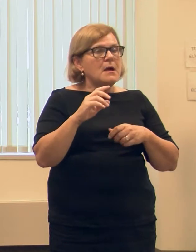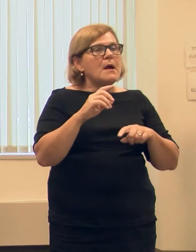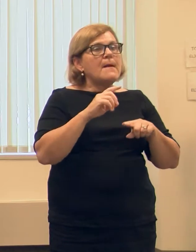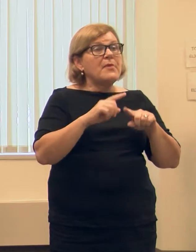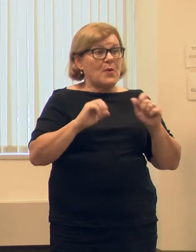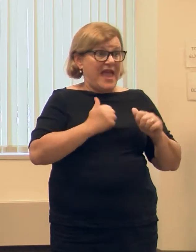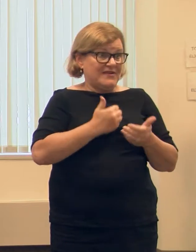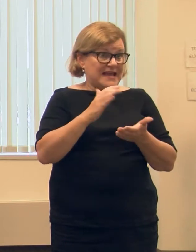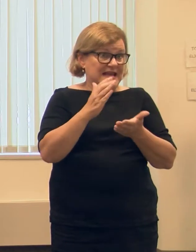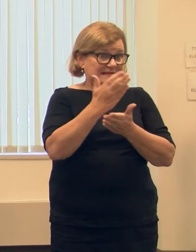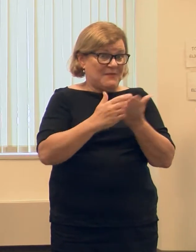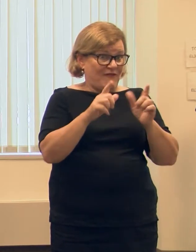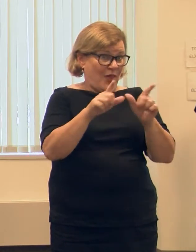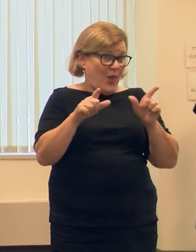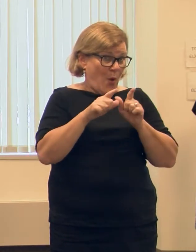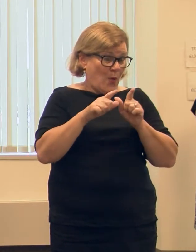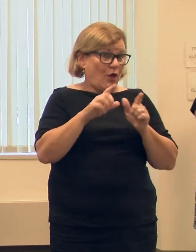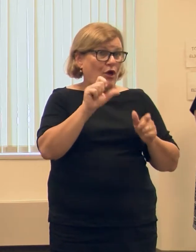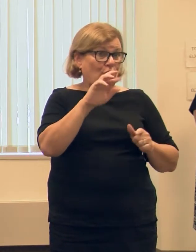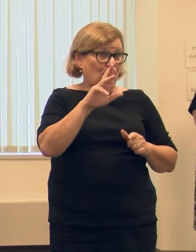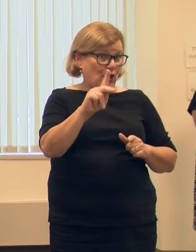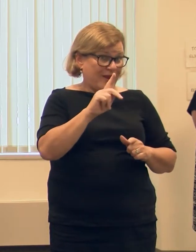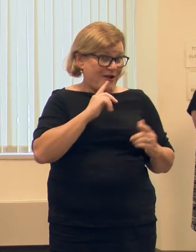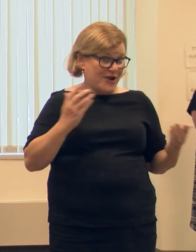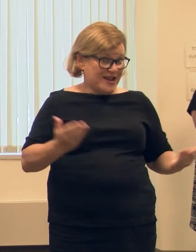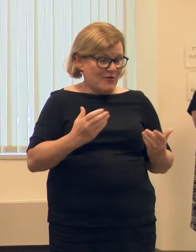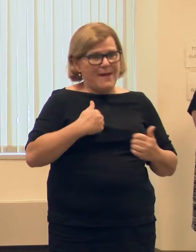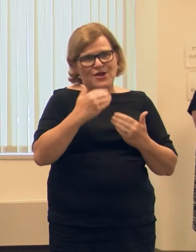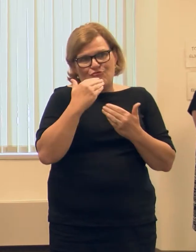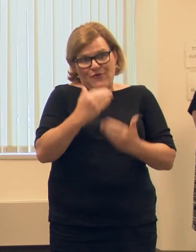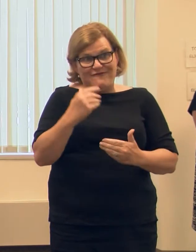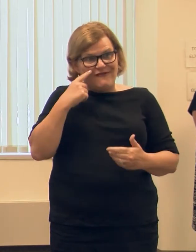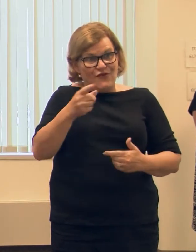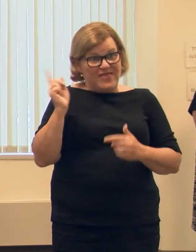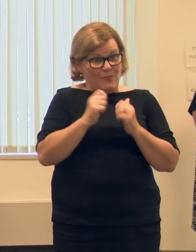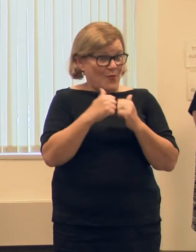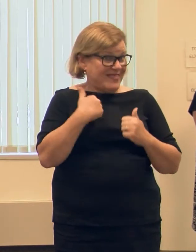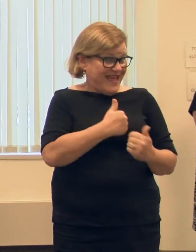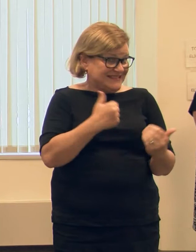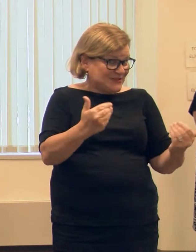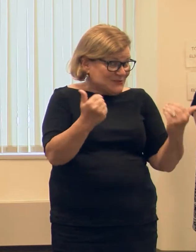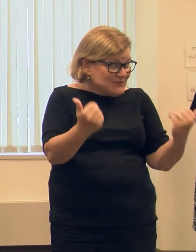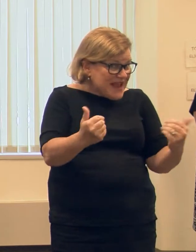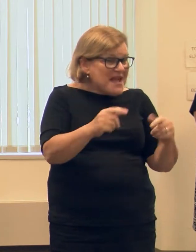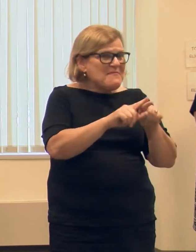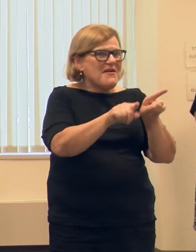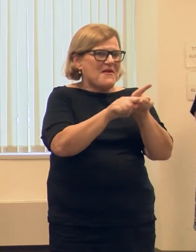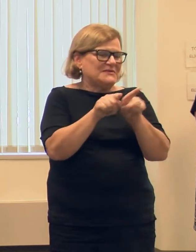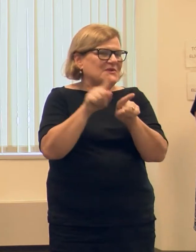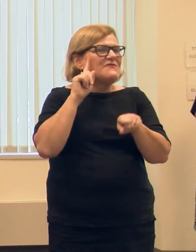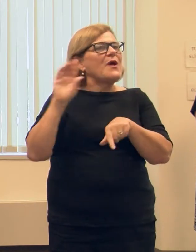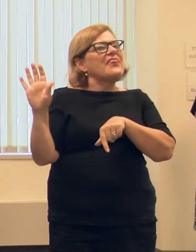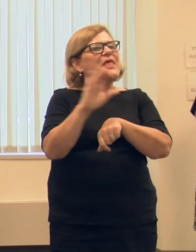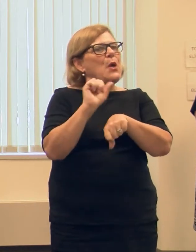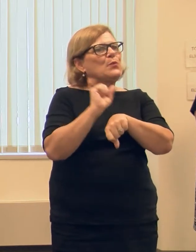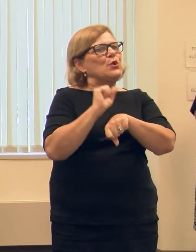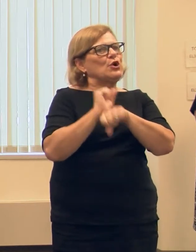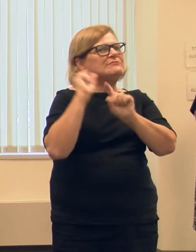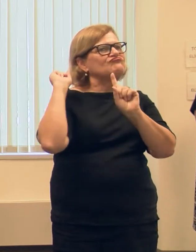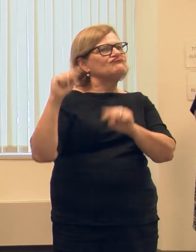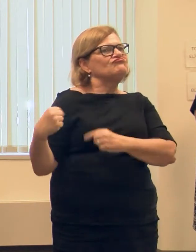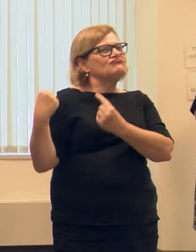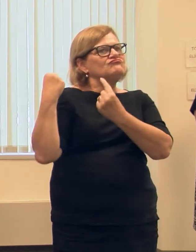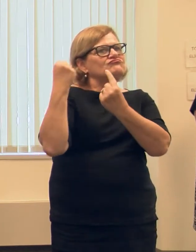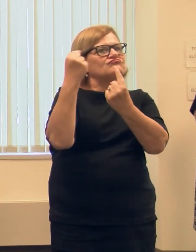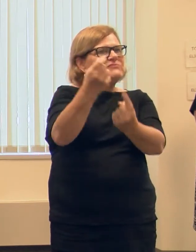have some of our local clerks here. And I'm really grateful not only for them being with us here today, but more importantly for the work that they have done